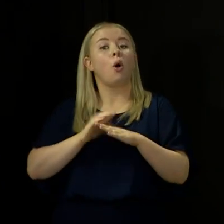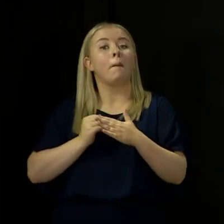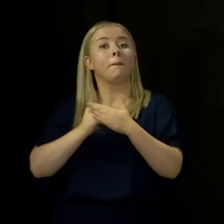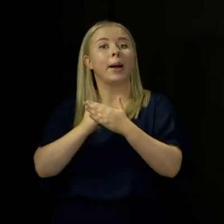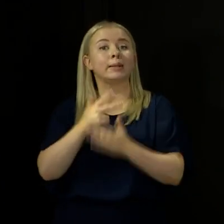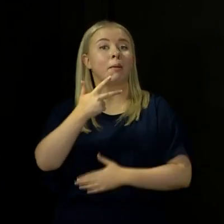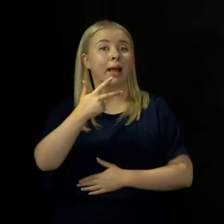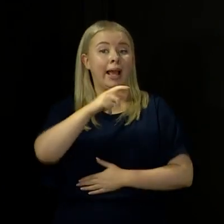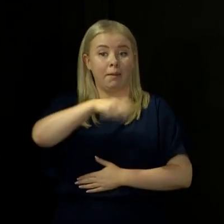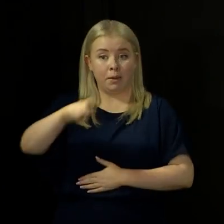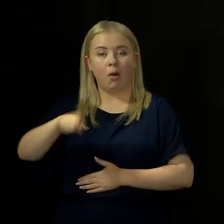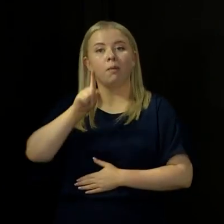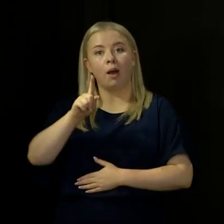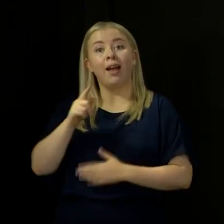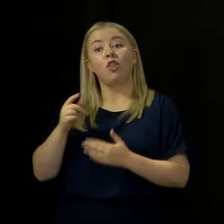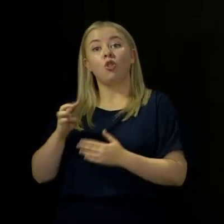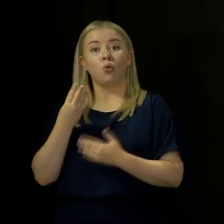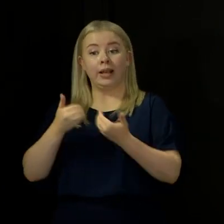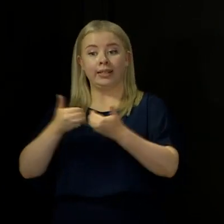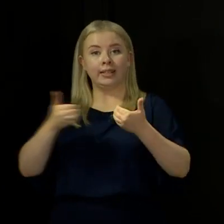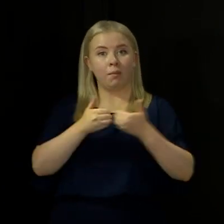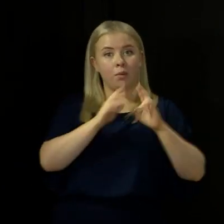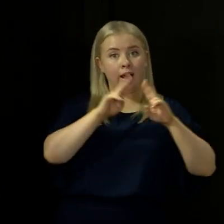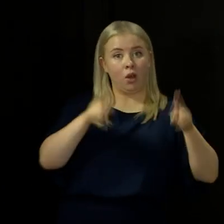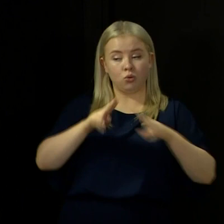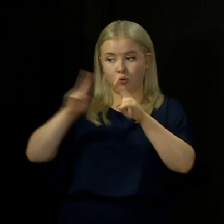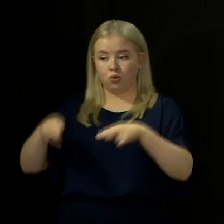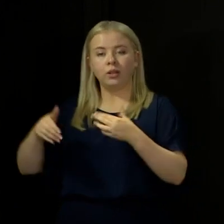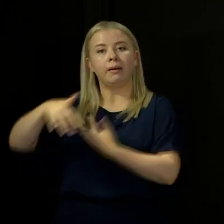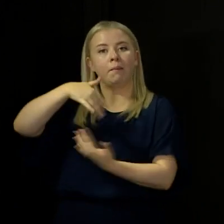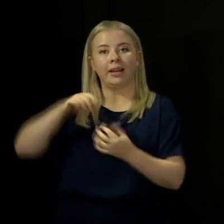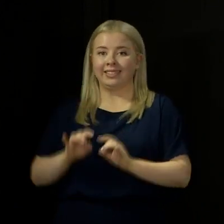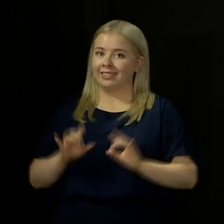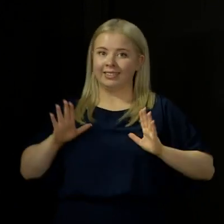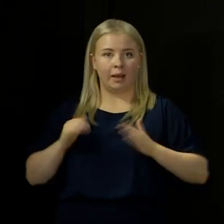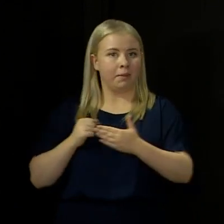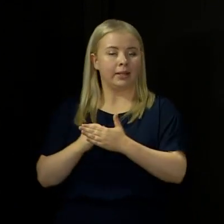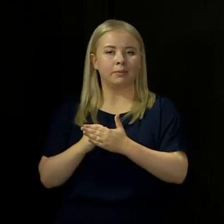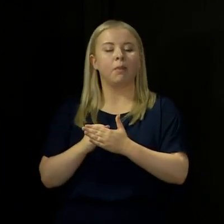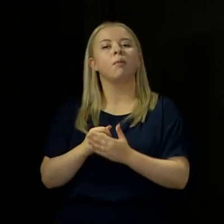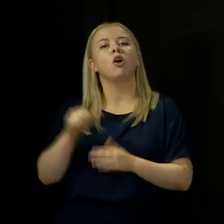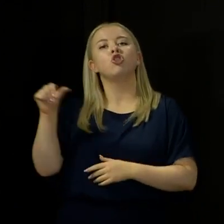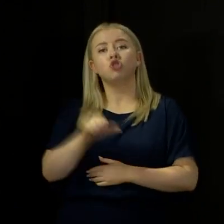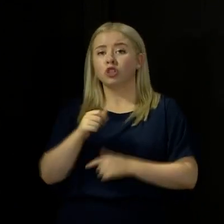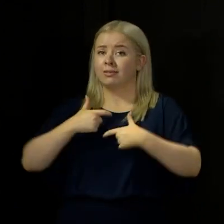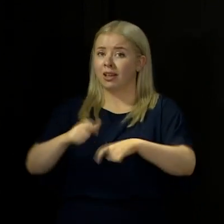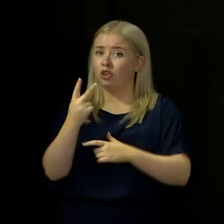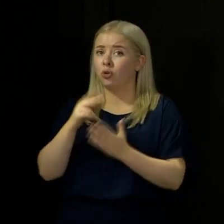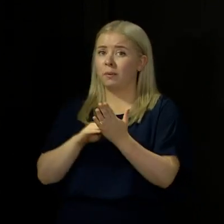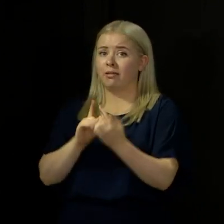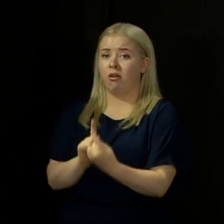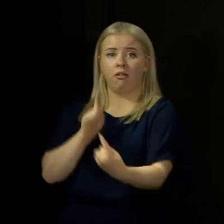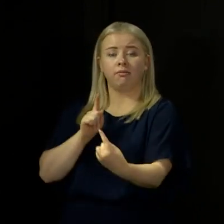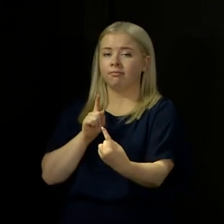different households should be gathering together indoors. And two metre distancing should be maintained between people from different